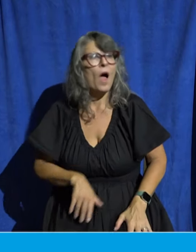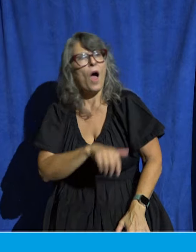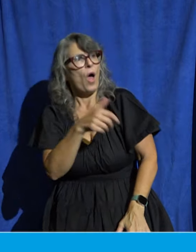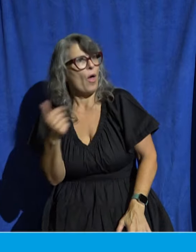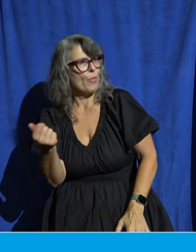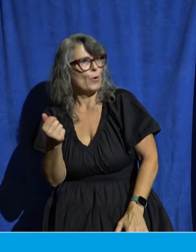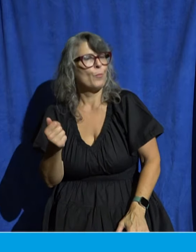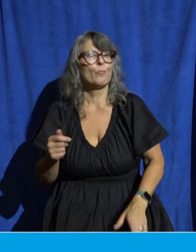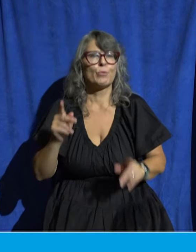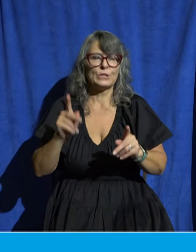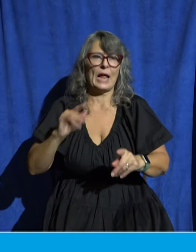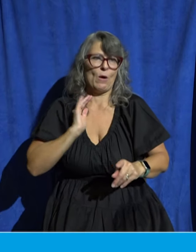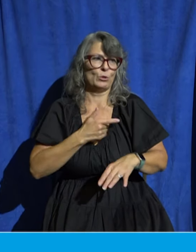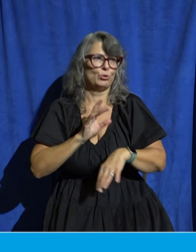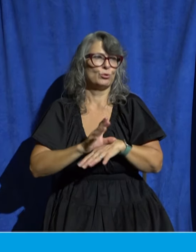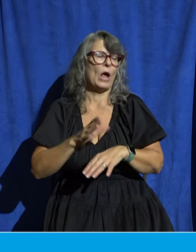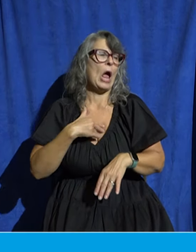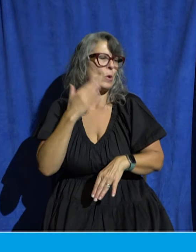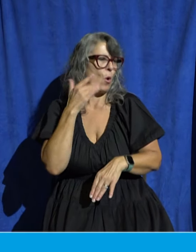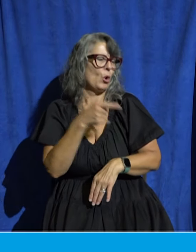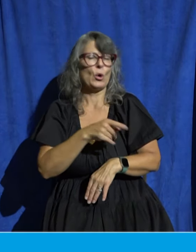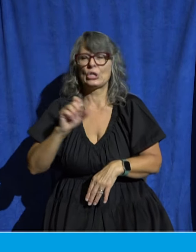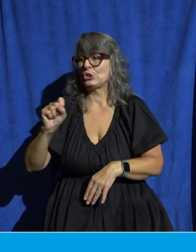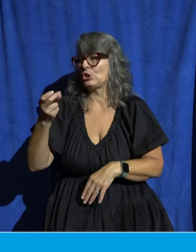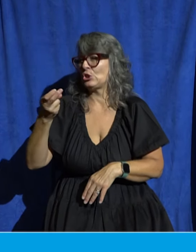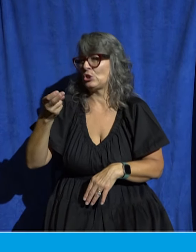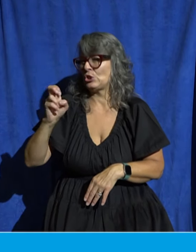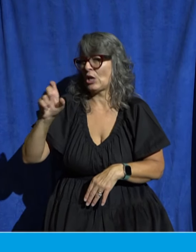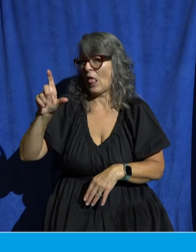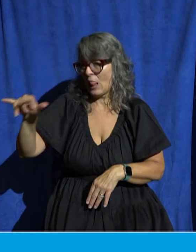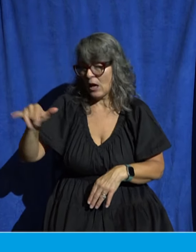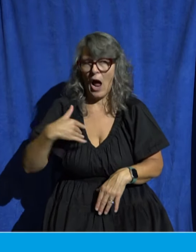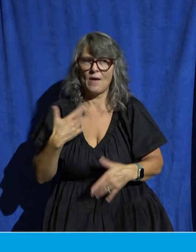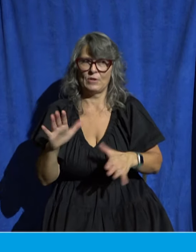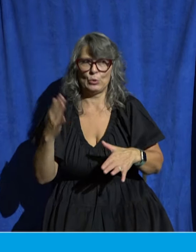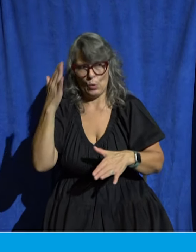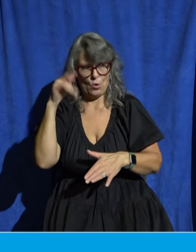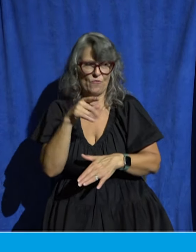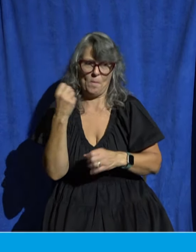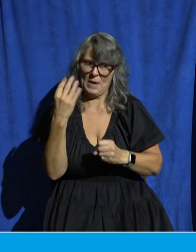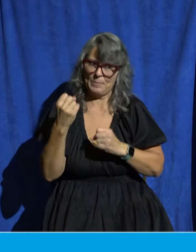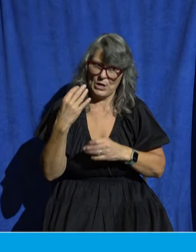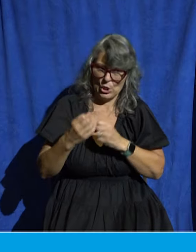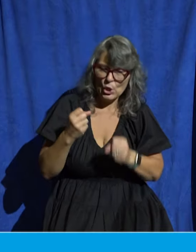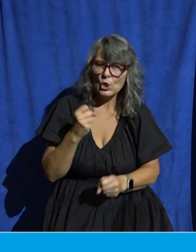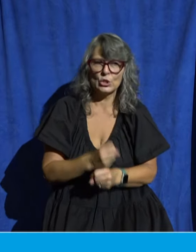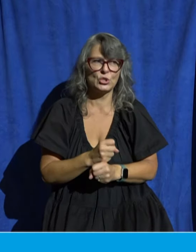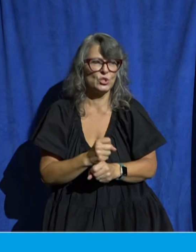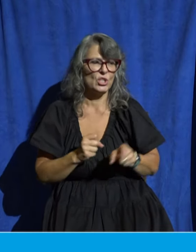Shelly for many years and early on she was pretty vocal about how much she hated being around people